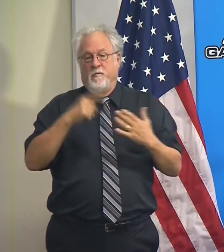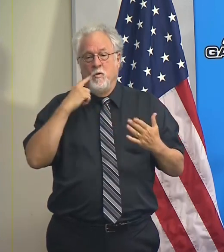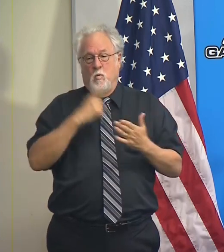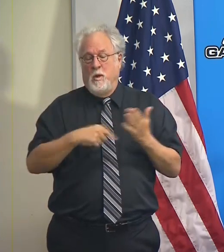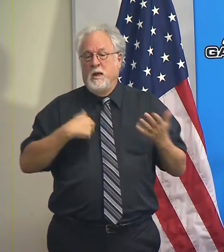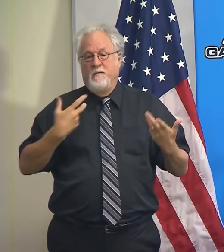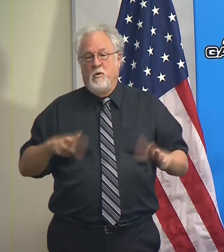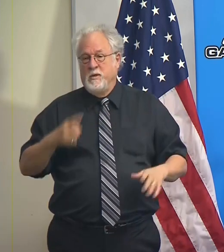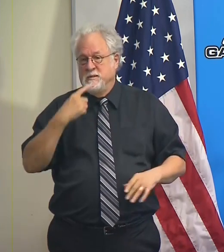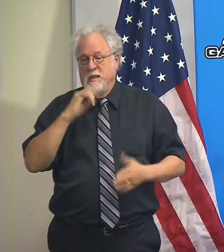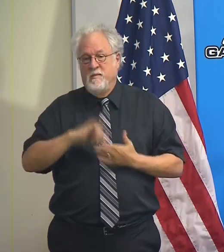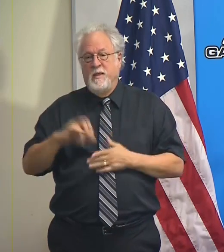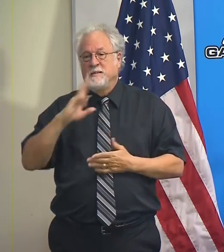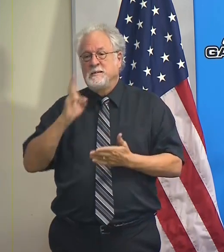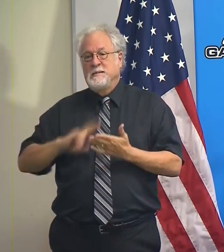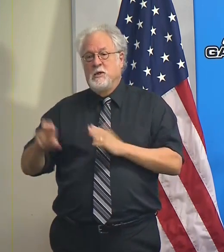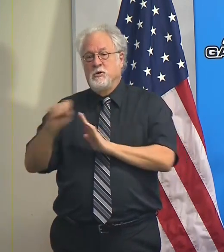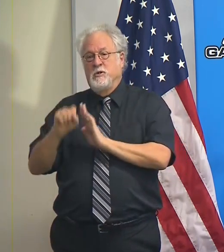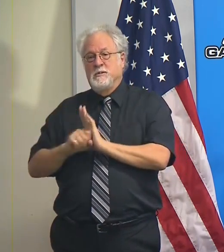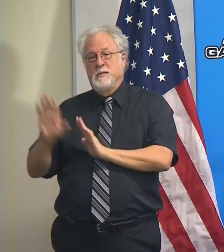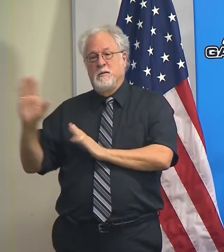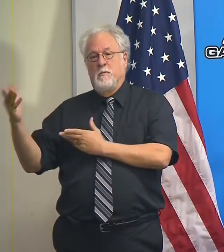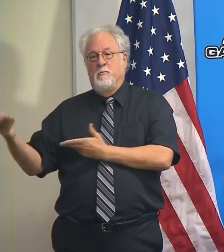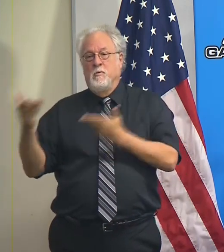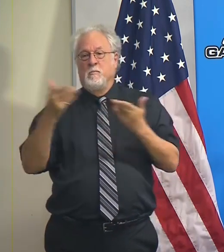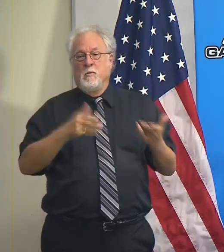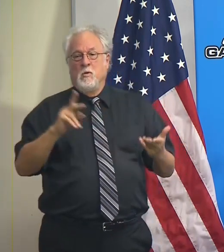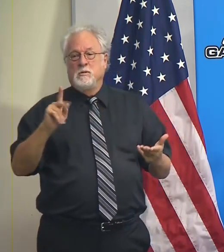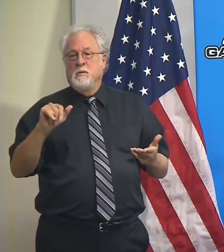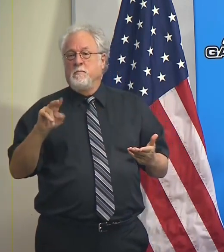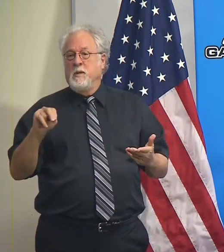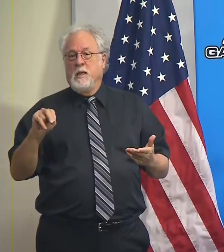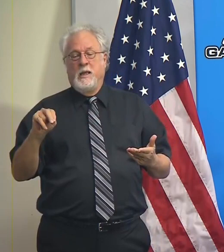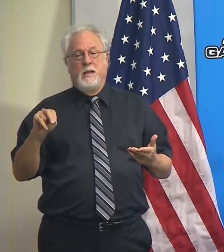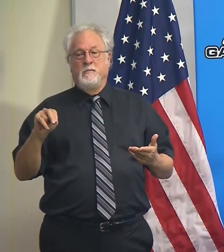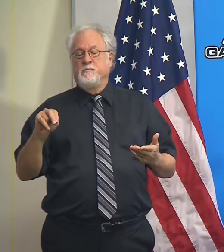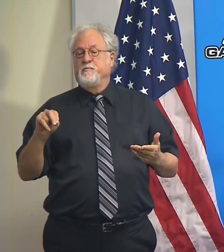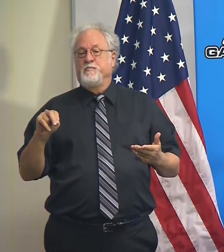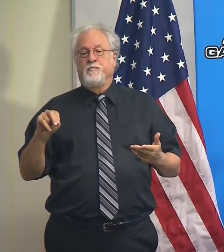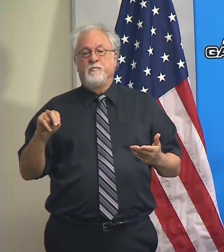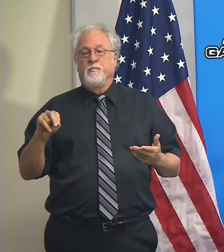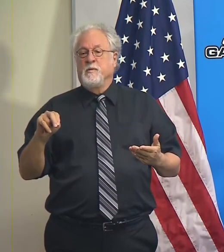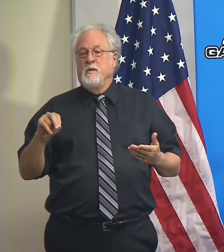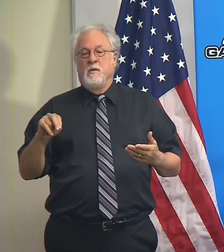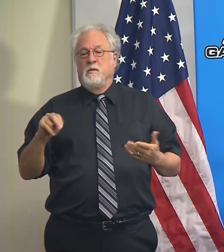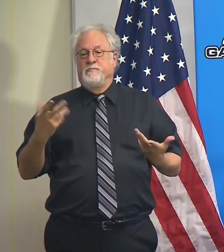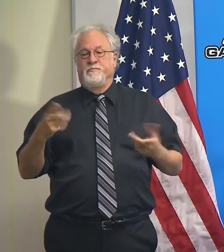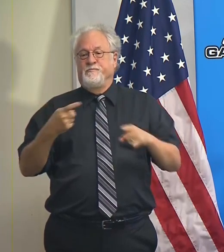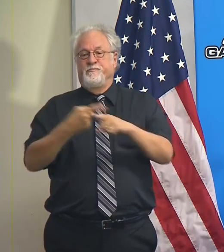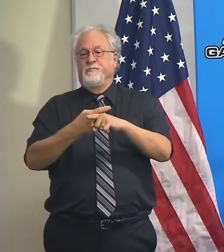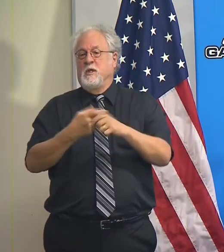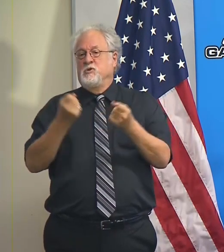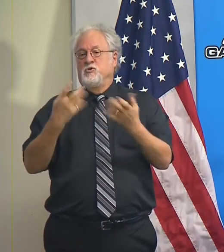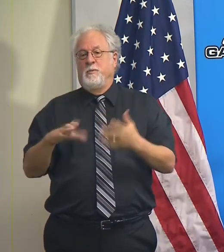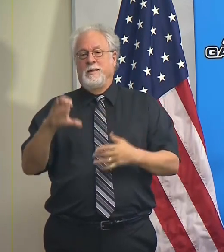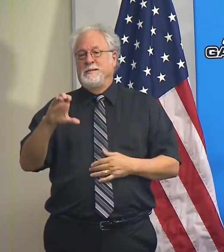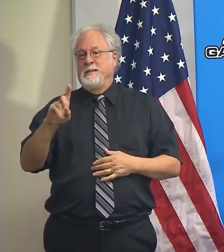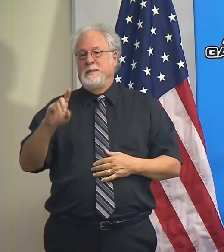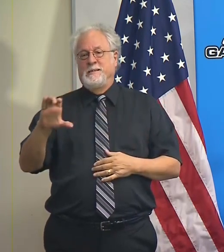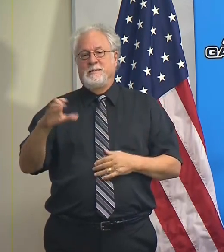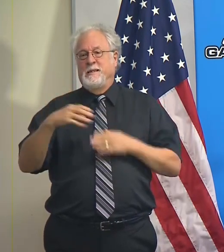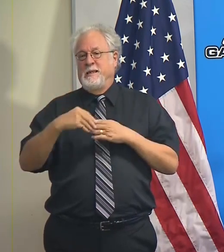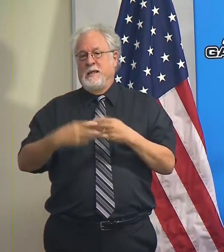that the Secretary of State's proposed plan just contravenes too many CDC